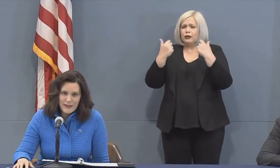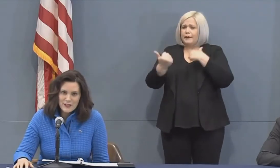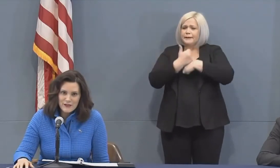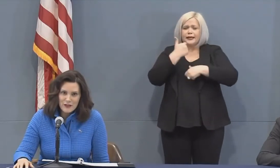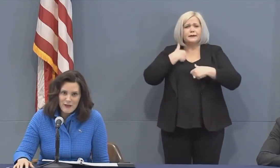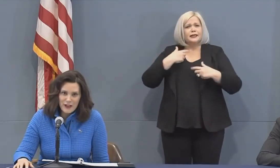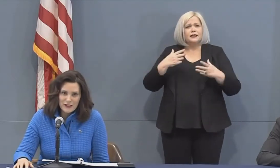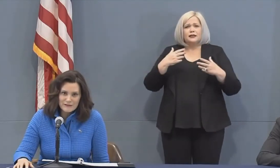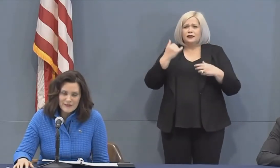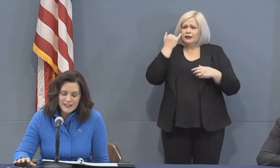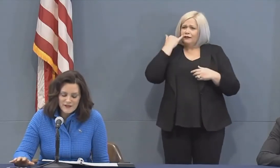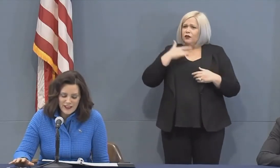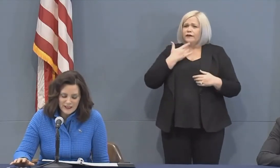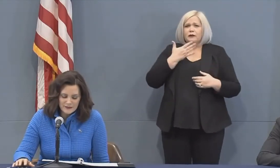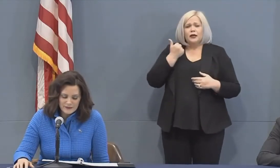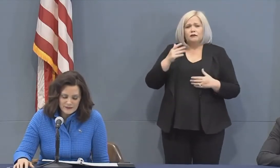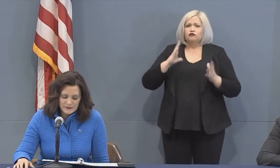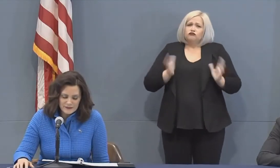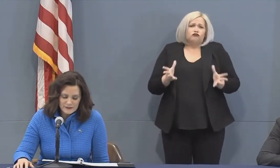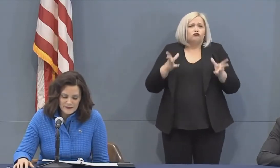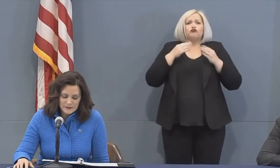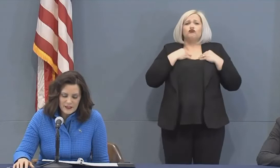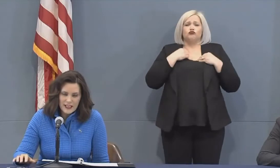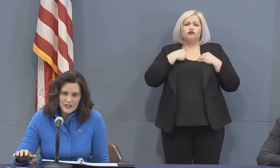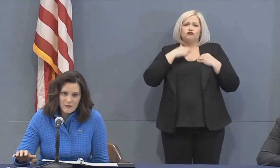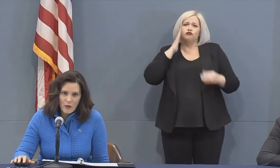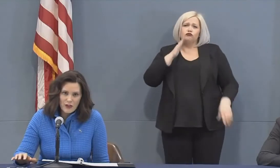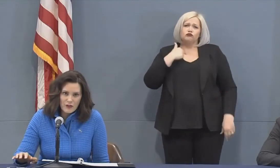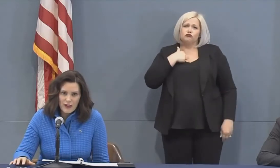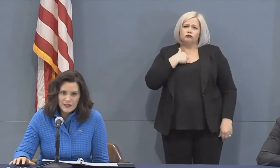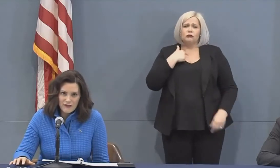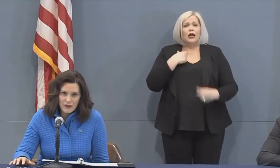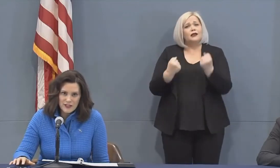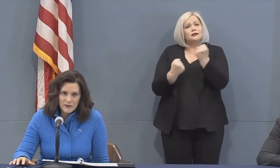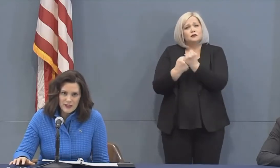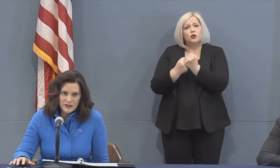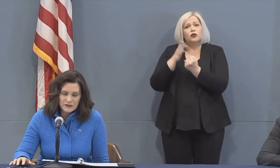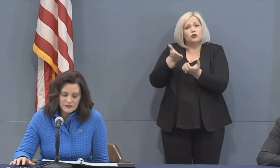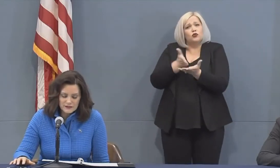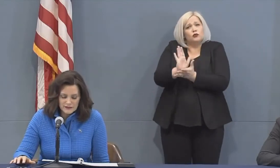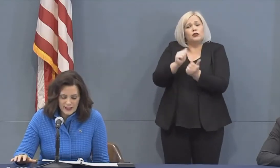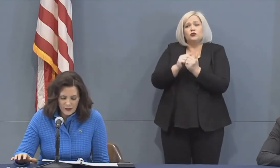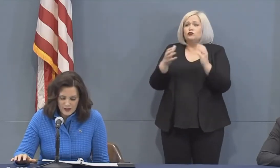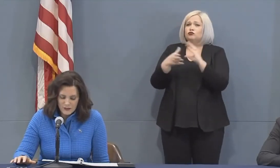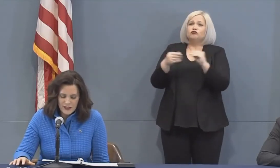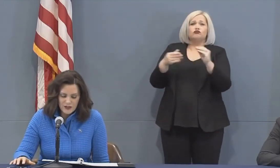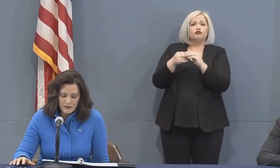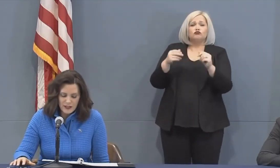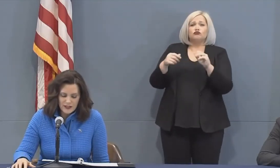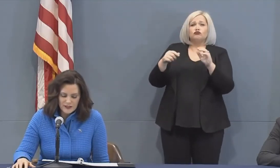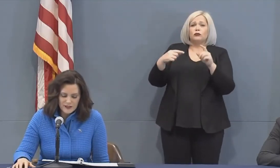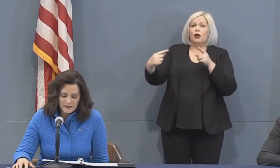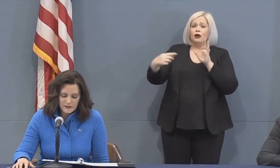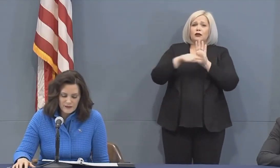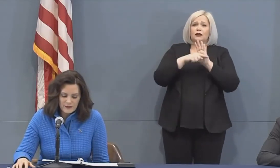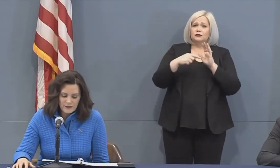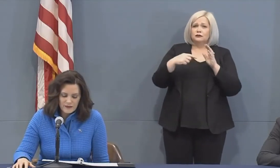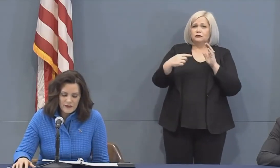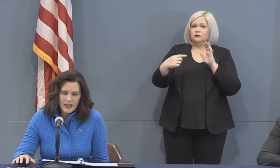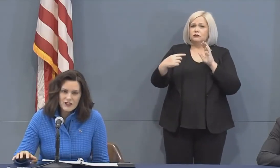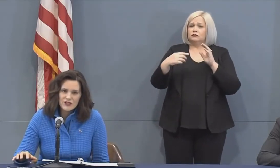makes you feel better, that's fine. I support your right to free speech and I respect your opinions.